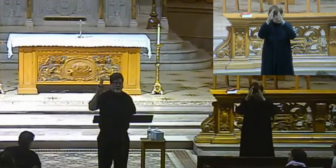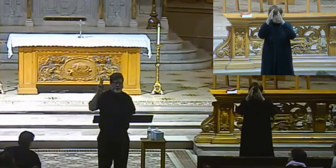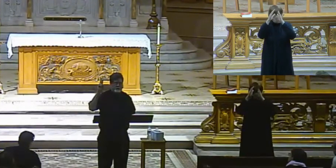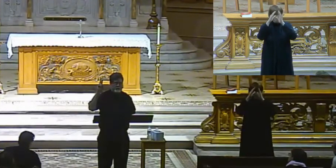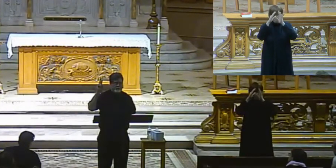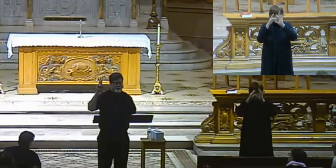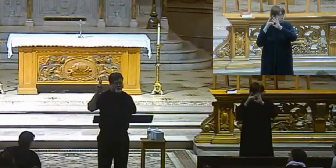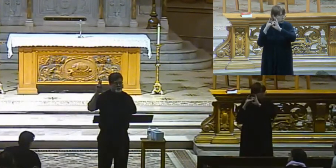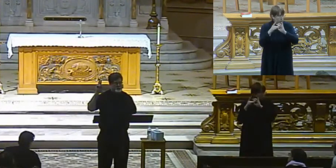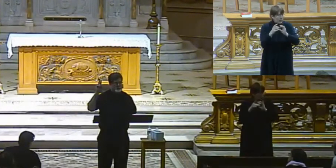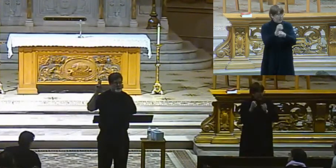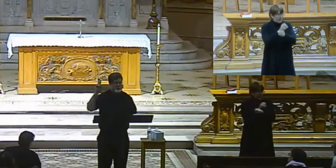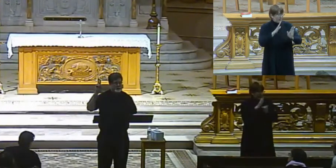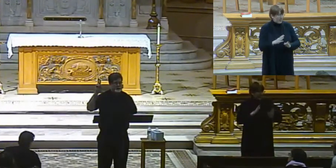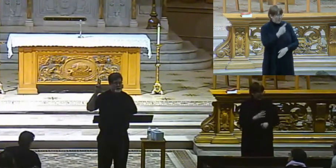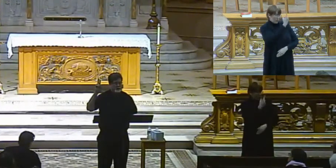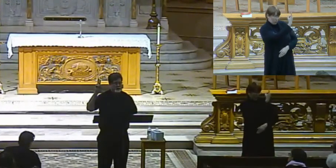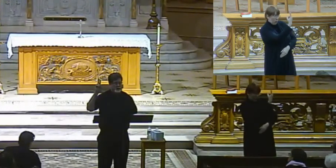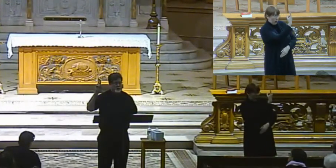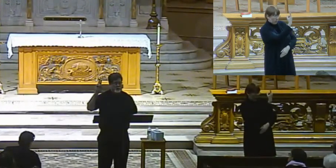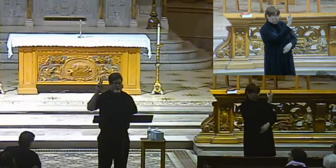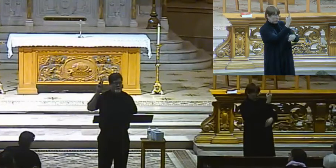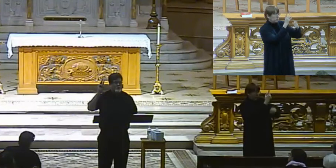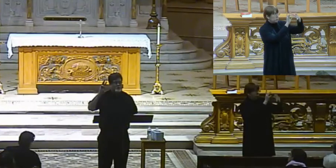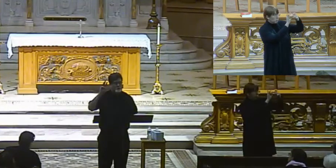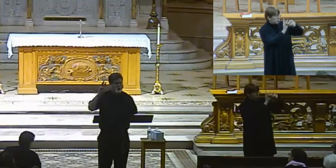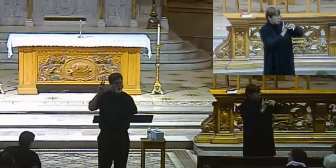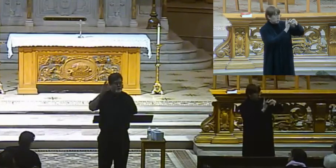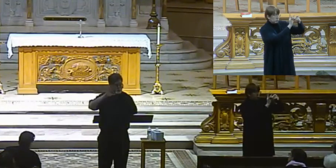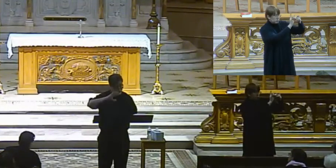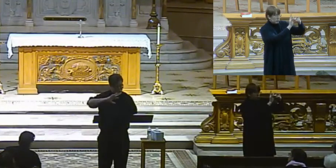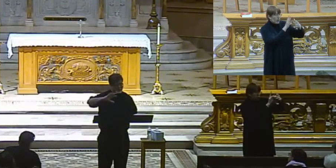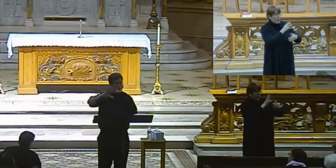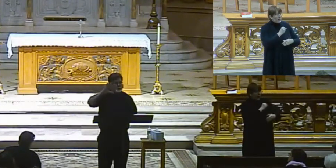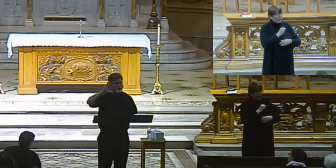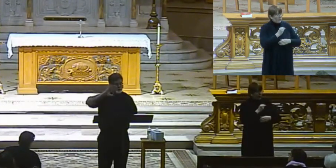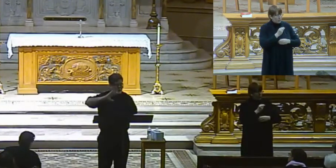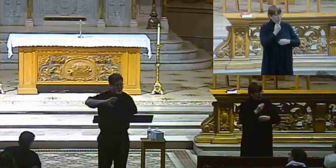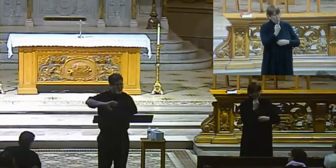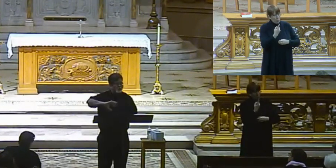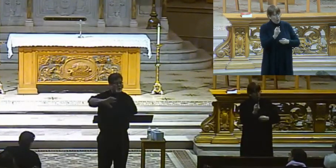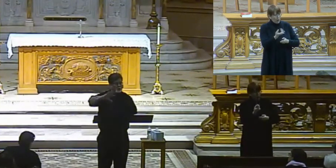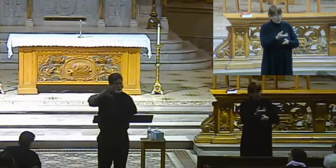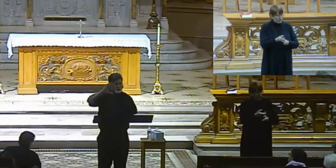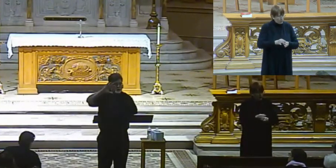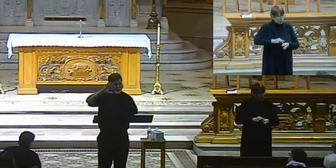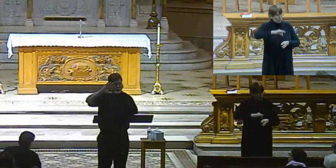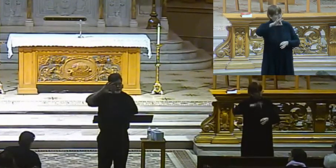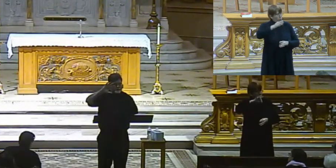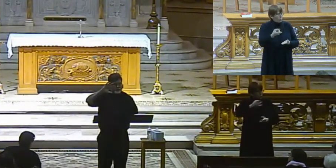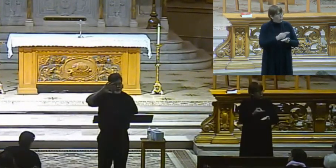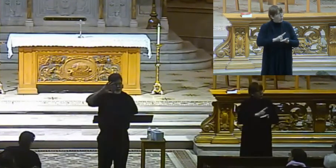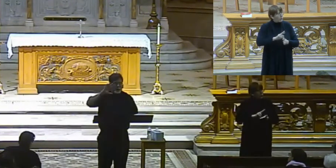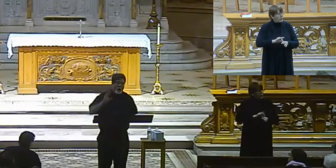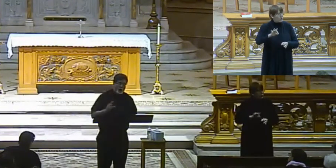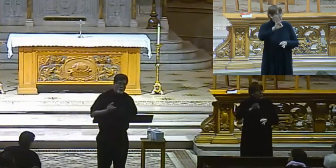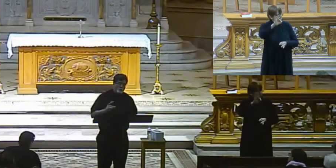have one Savior, Jesus Christ. We have one soul. The church has one soul, which is the Holy Spirit.